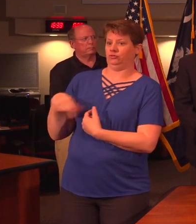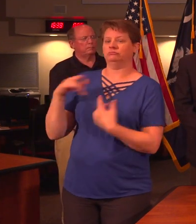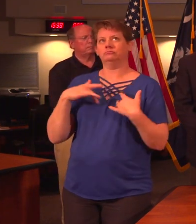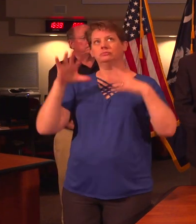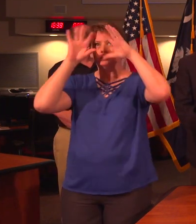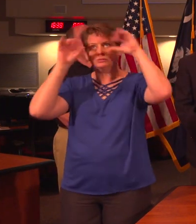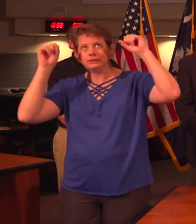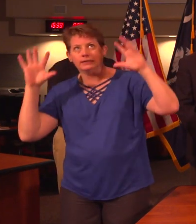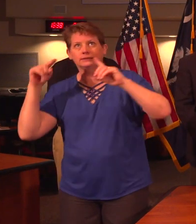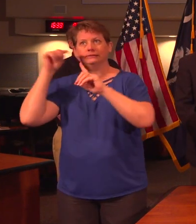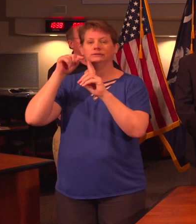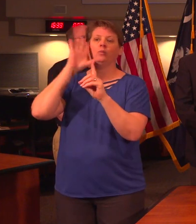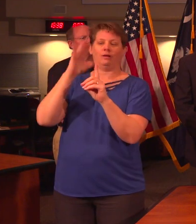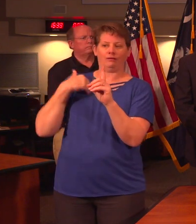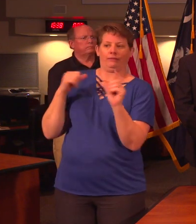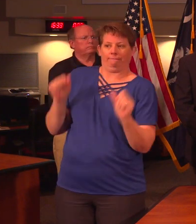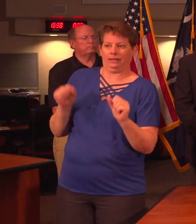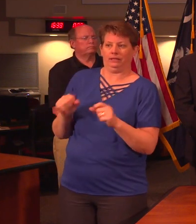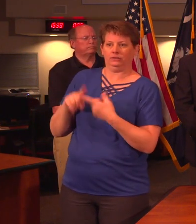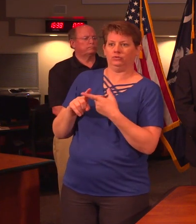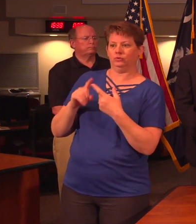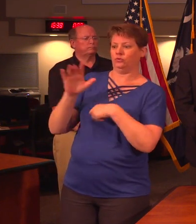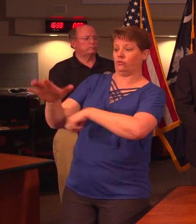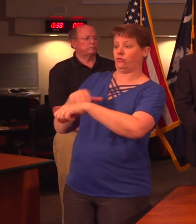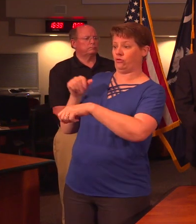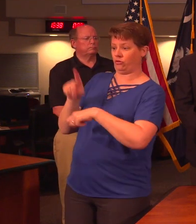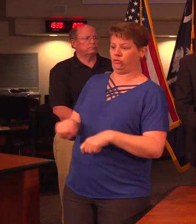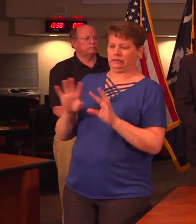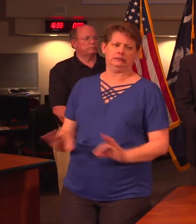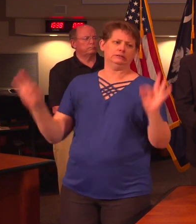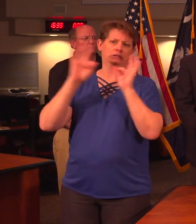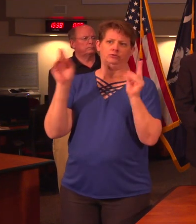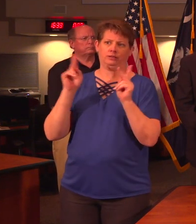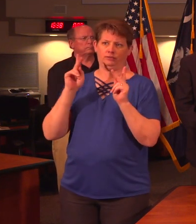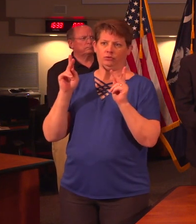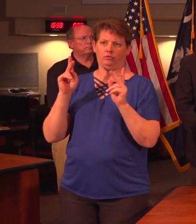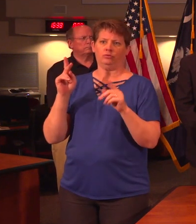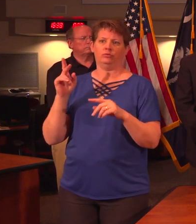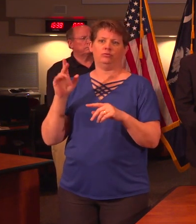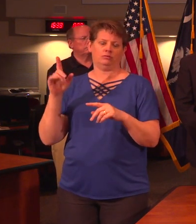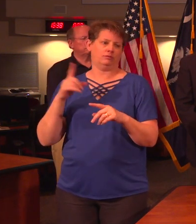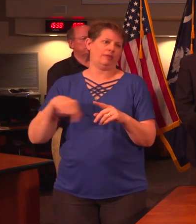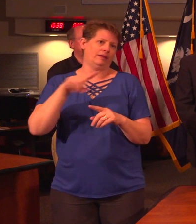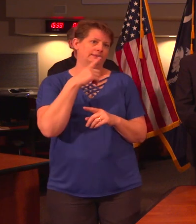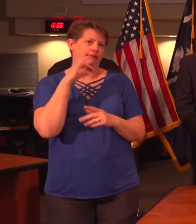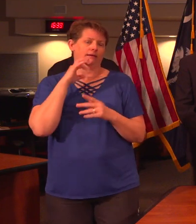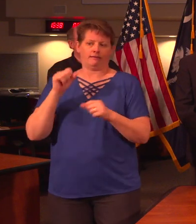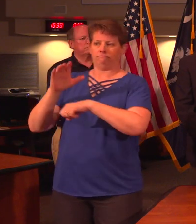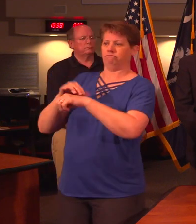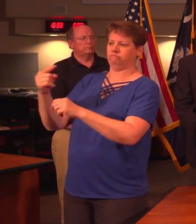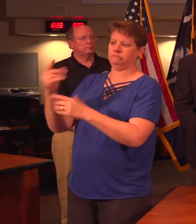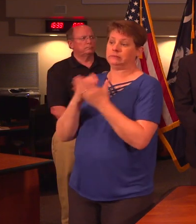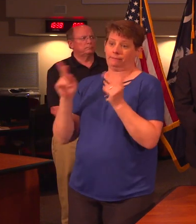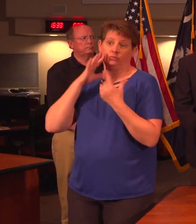the superintendent, will have the ability to call in essential personnel. The executive board of states that. So some folks will